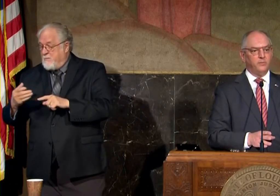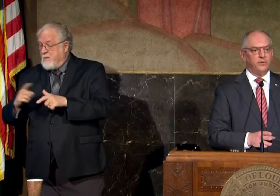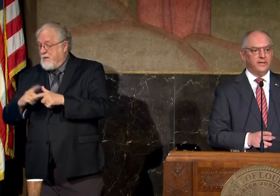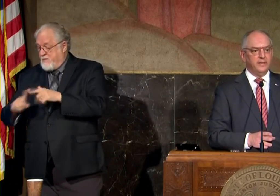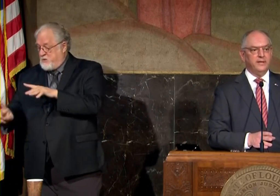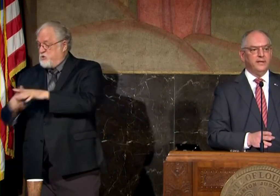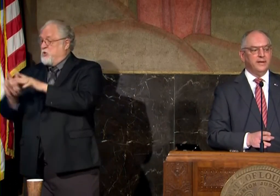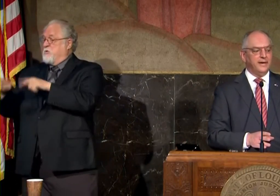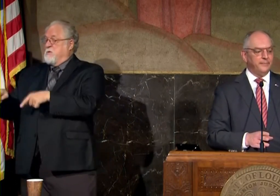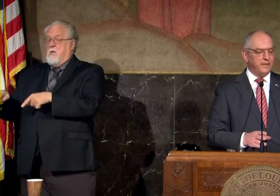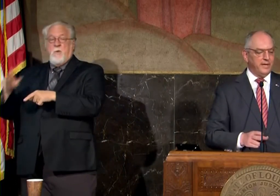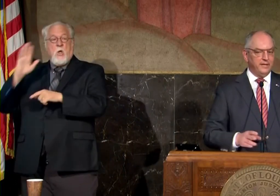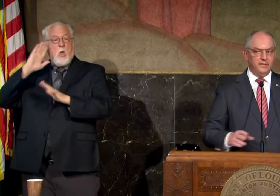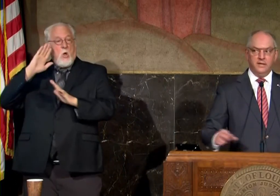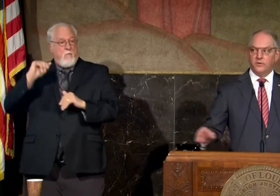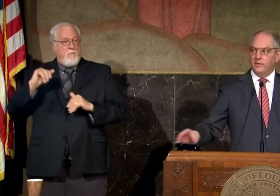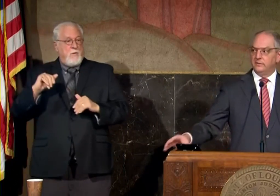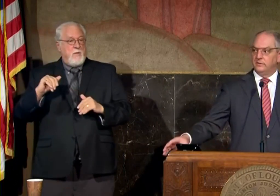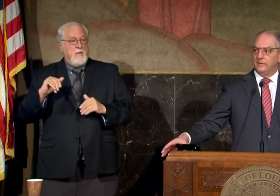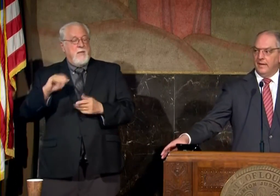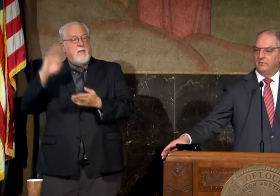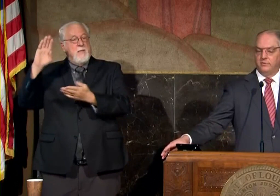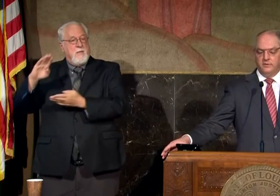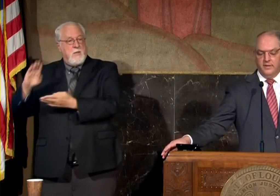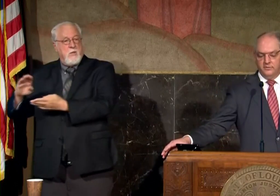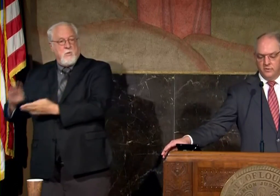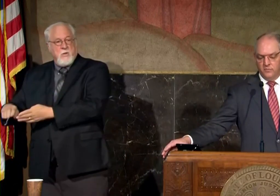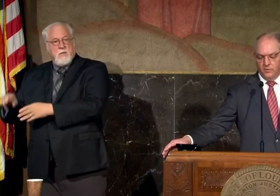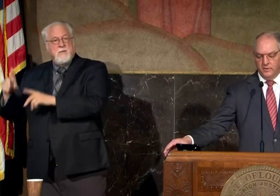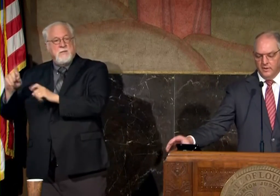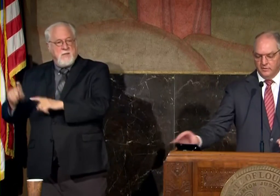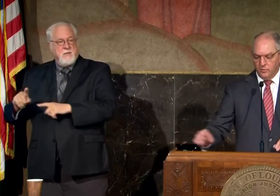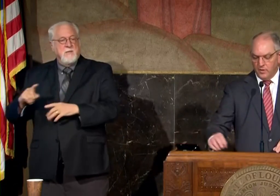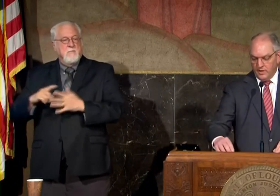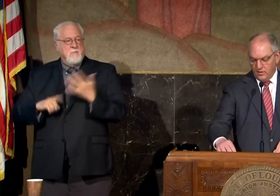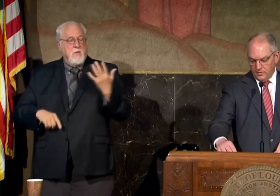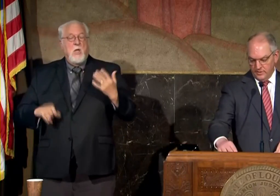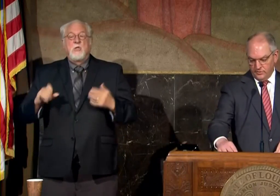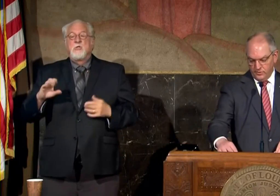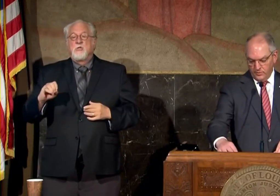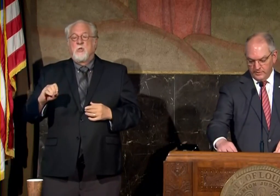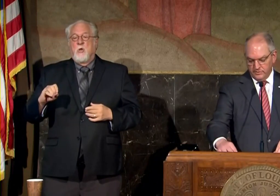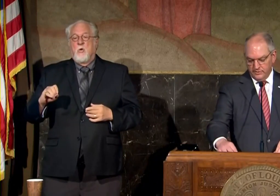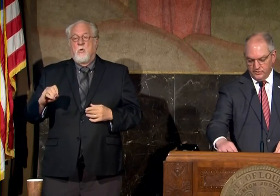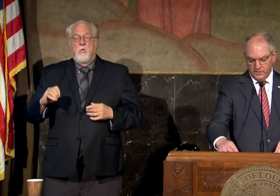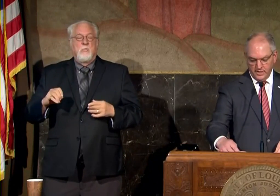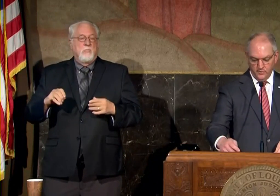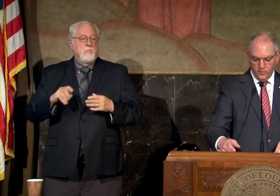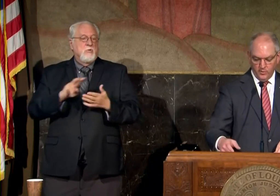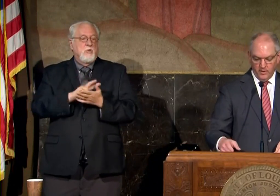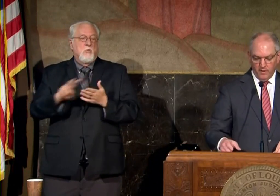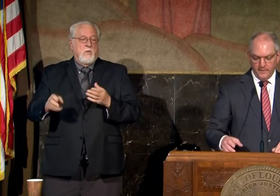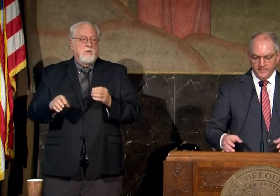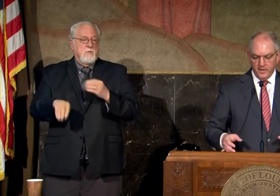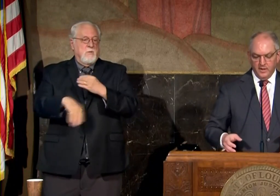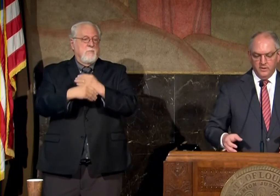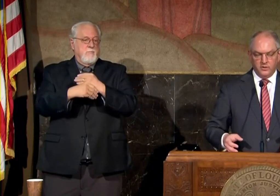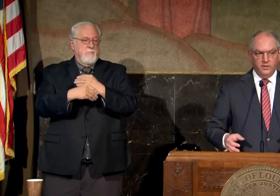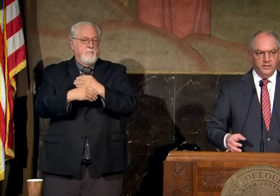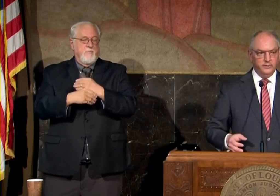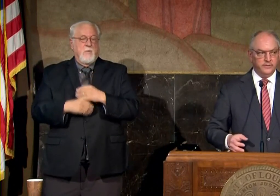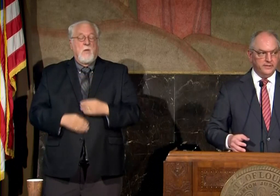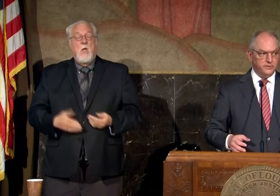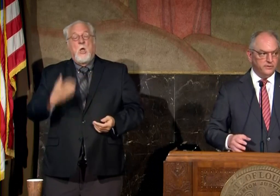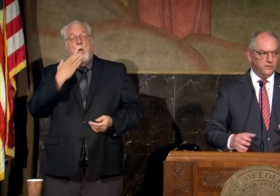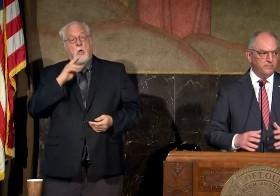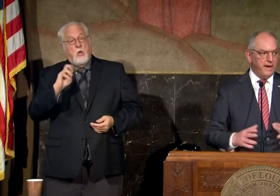up hopefully in decreased tests and so forth so we're going to go another two weeks and see where we are the